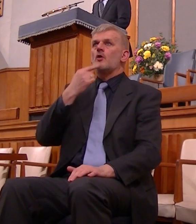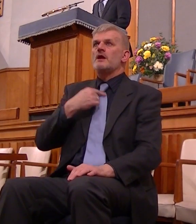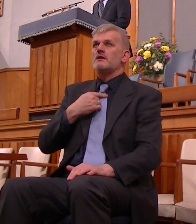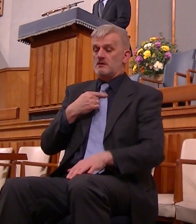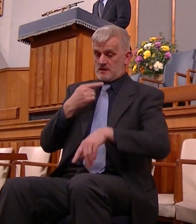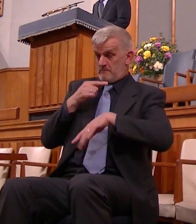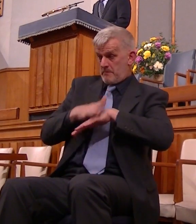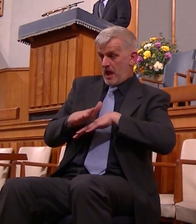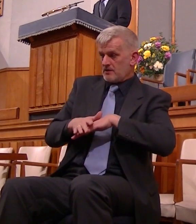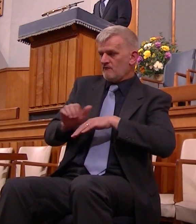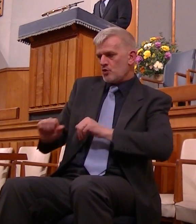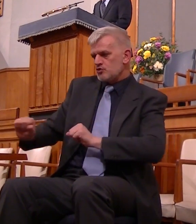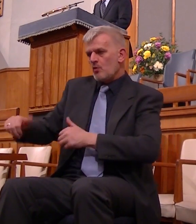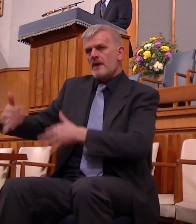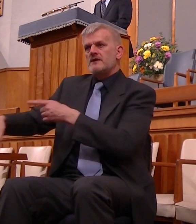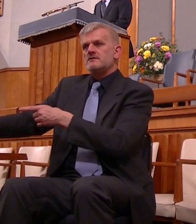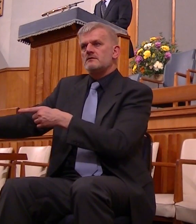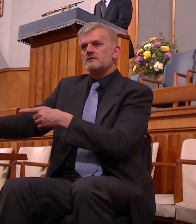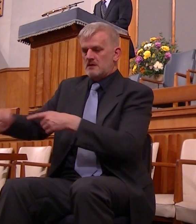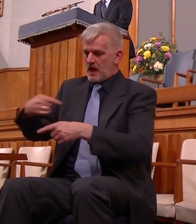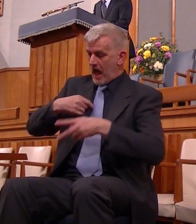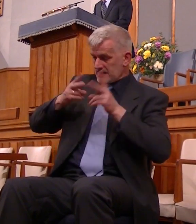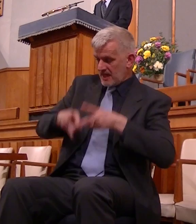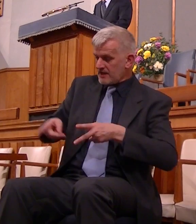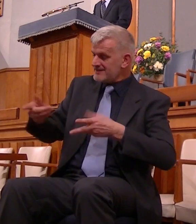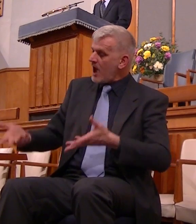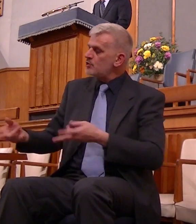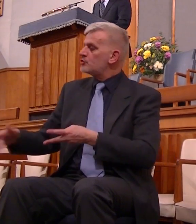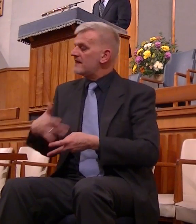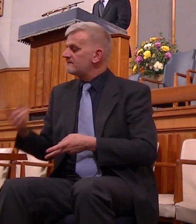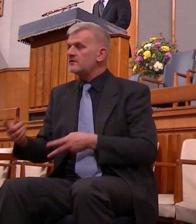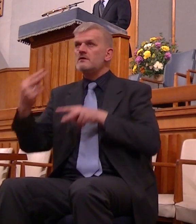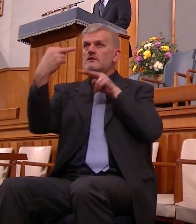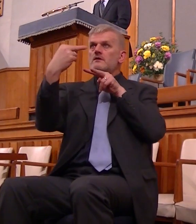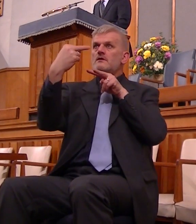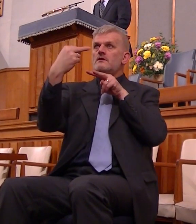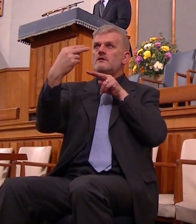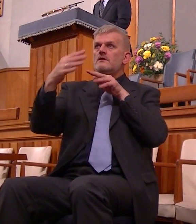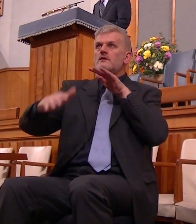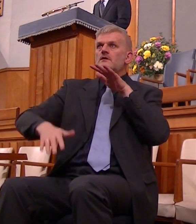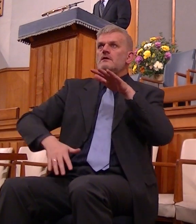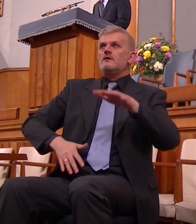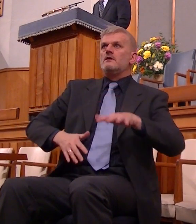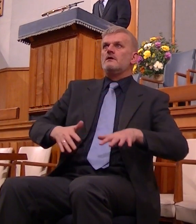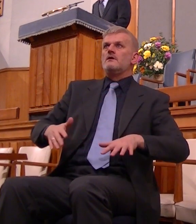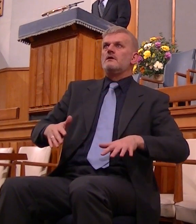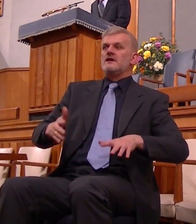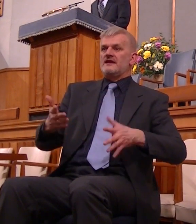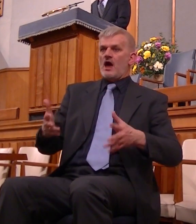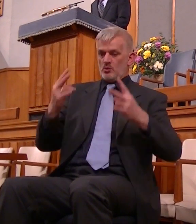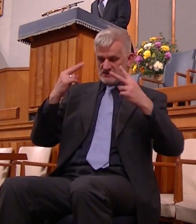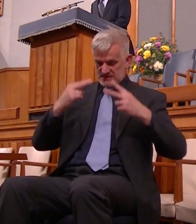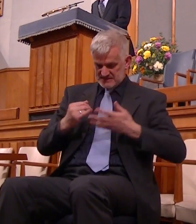I died that you may live thus while his death my sin displays in all